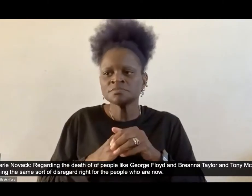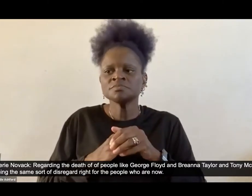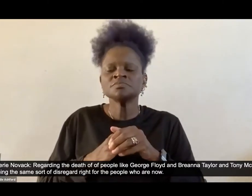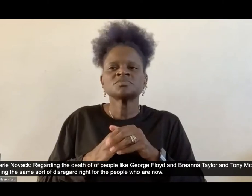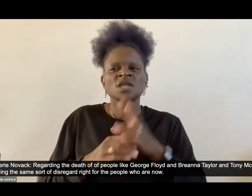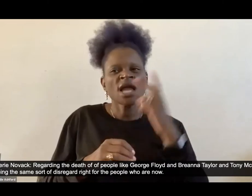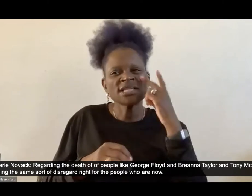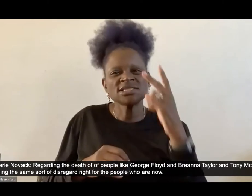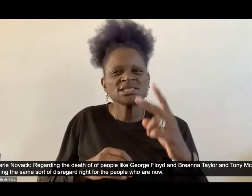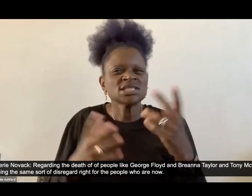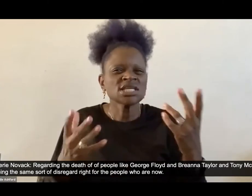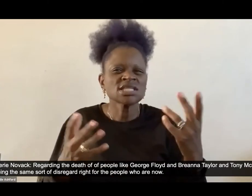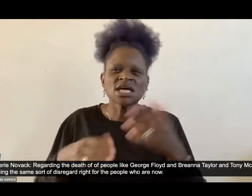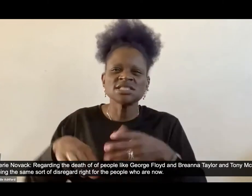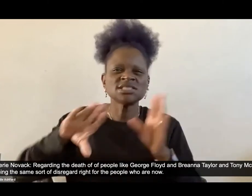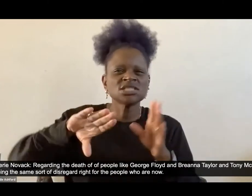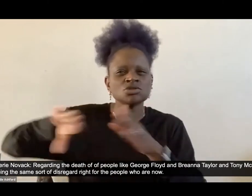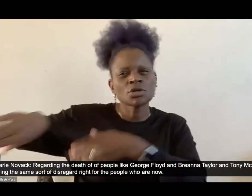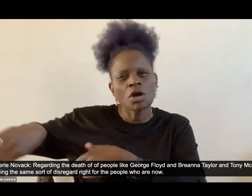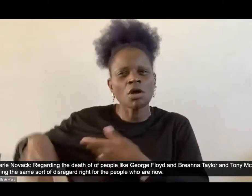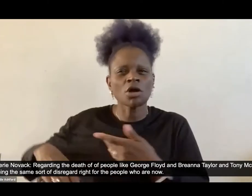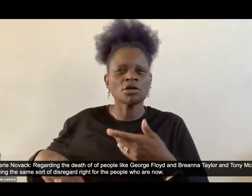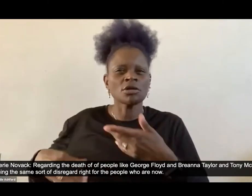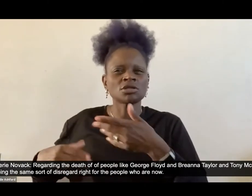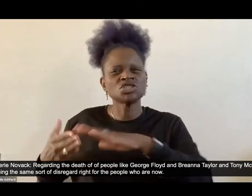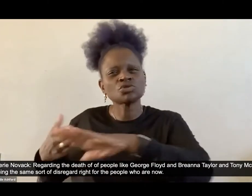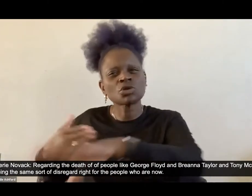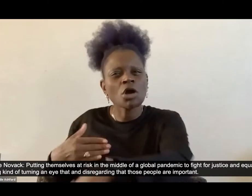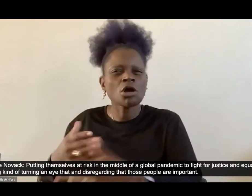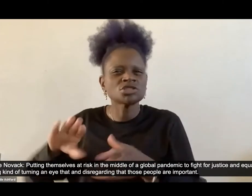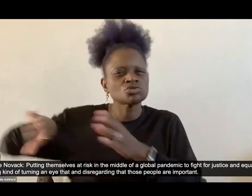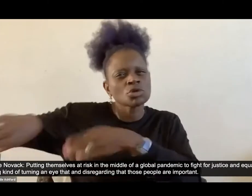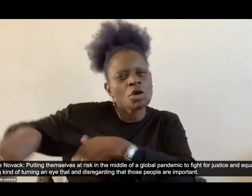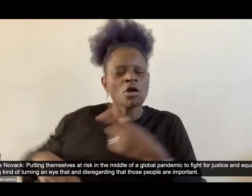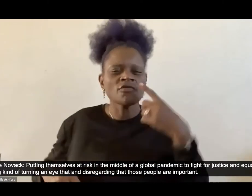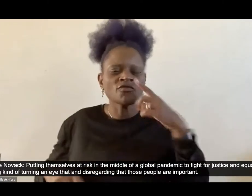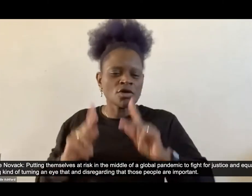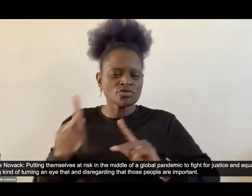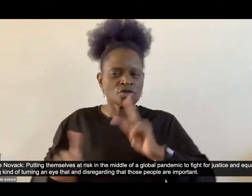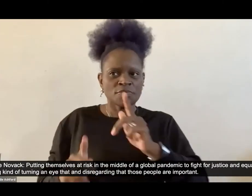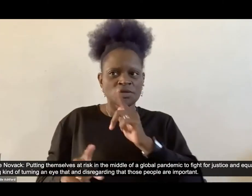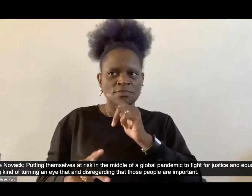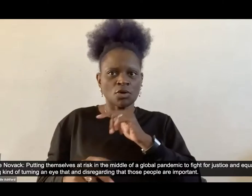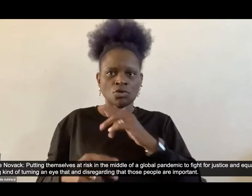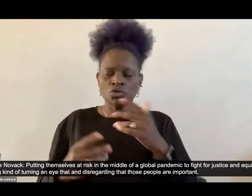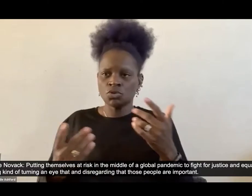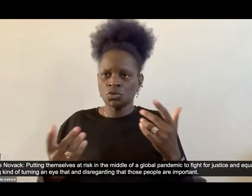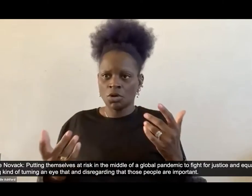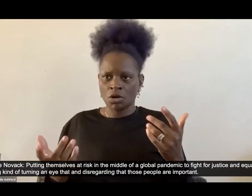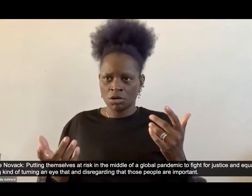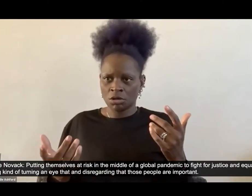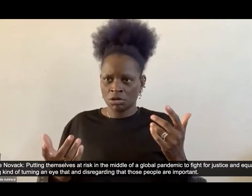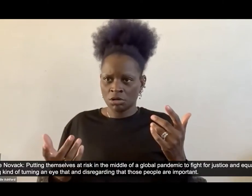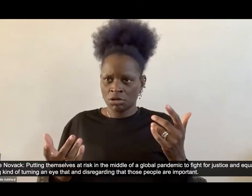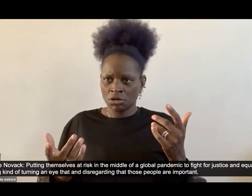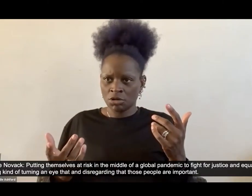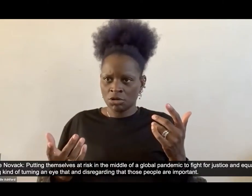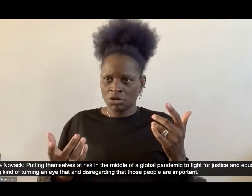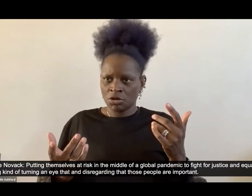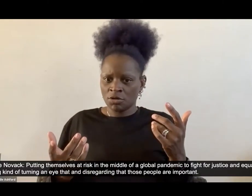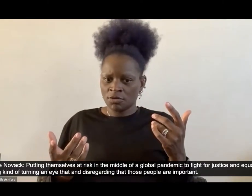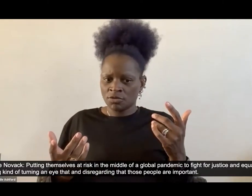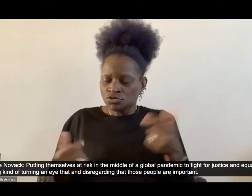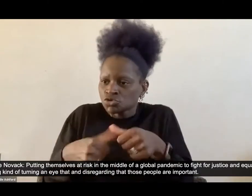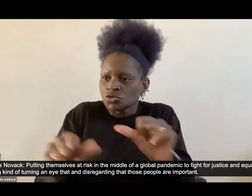disregard, right? For the people who are now putting themselves at risk in the middle of a global pandemic to fight